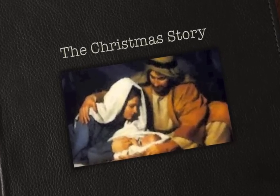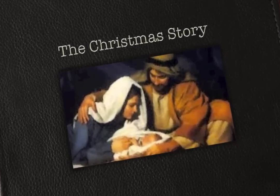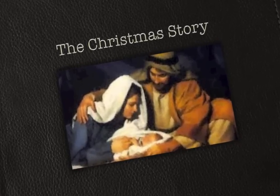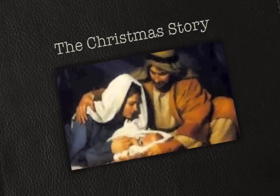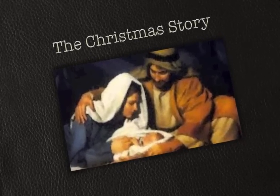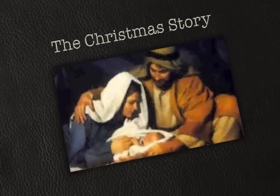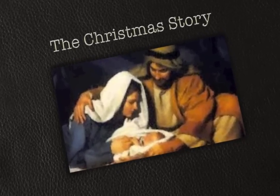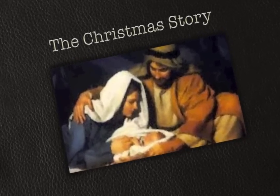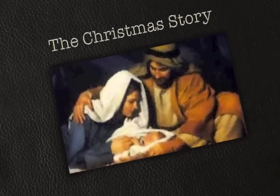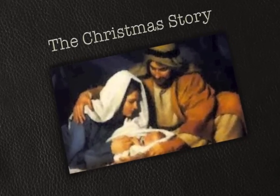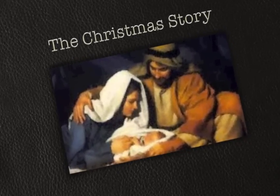The Christmas Story.